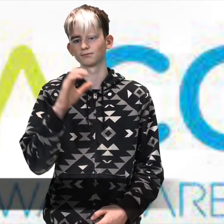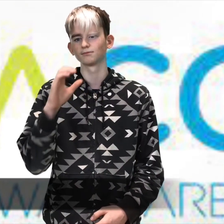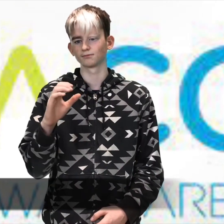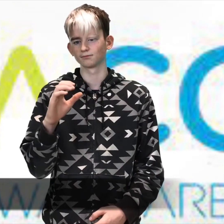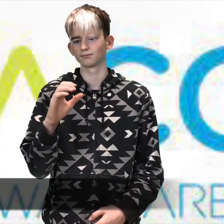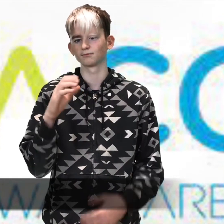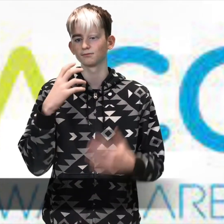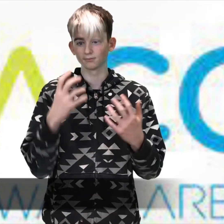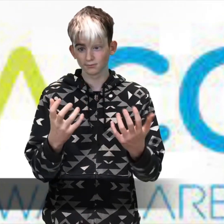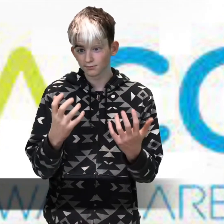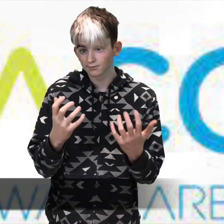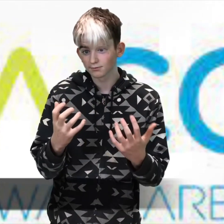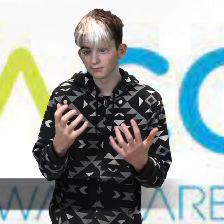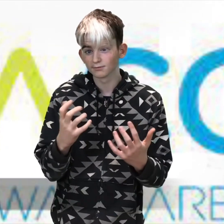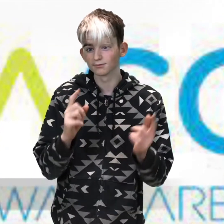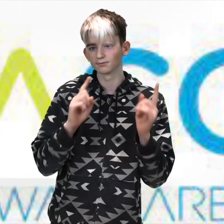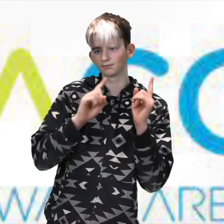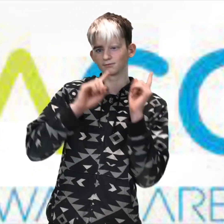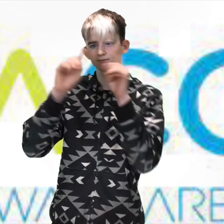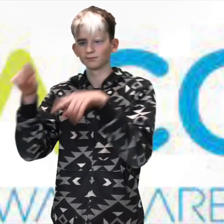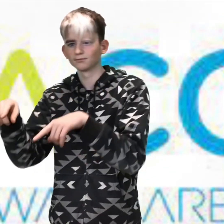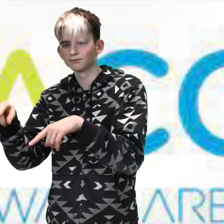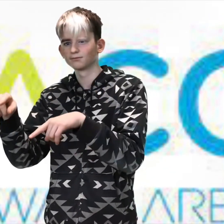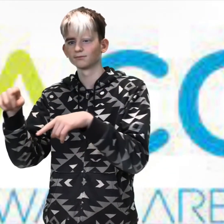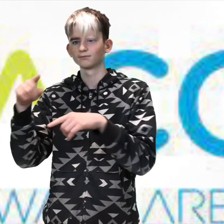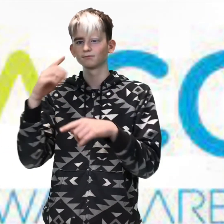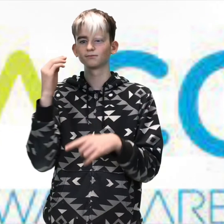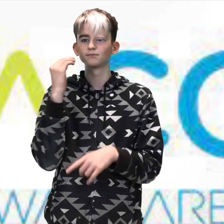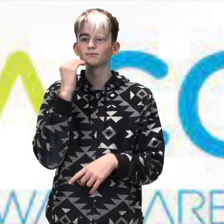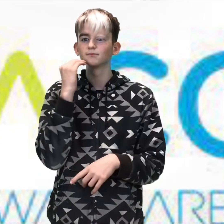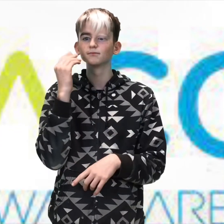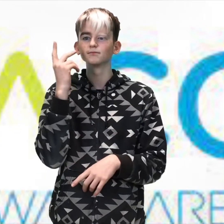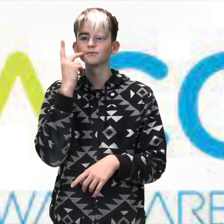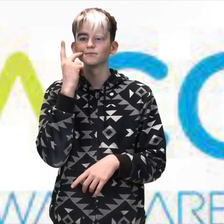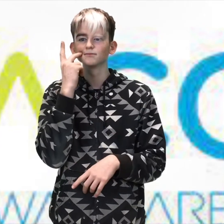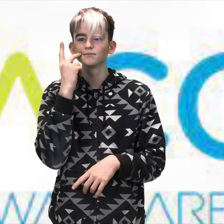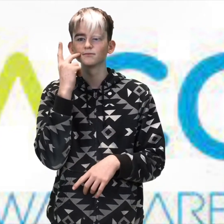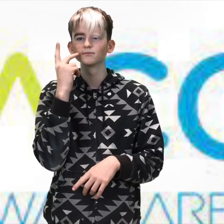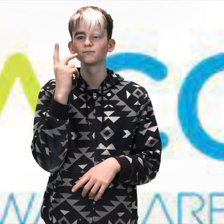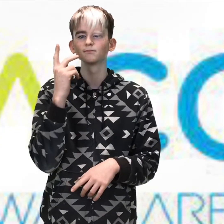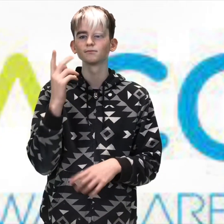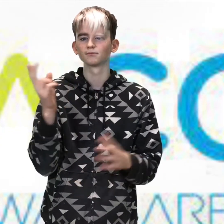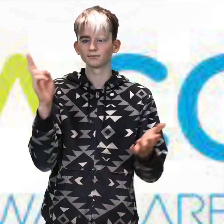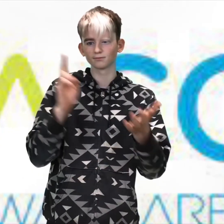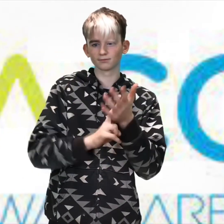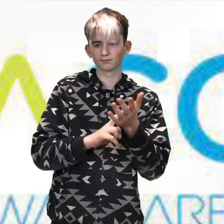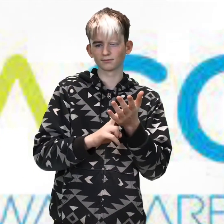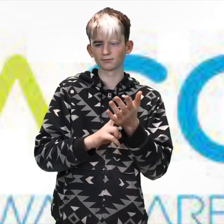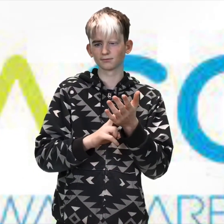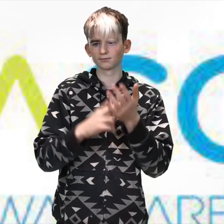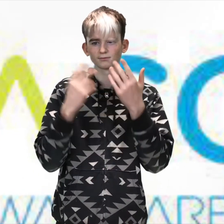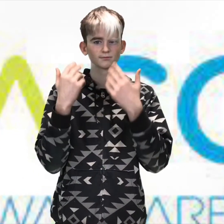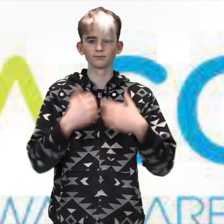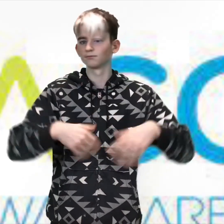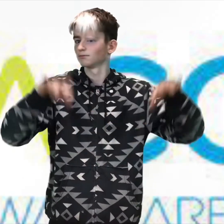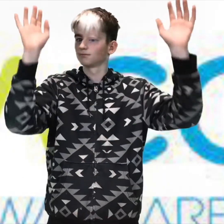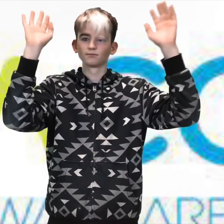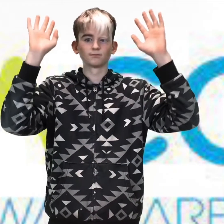If you're interested in attending the Delaware Area Career Center or DACC, sign up with Megan